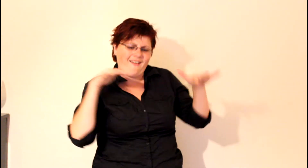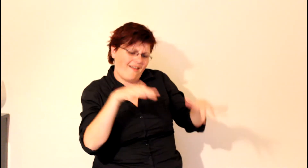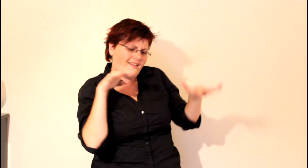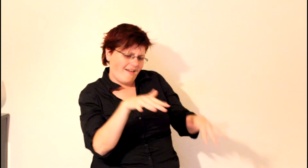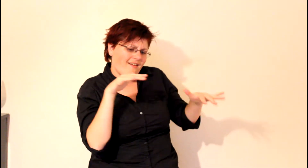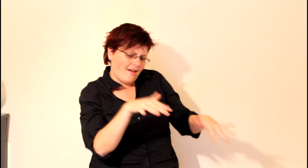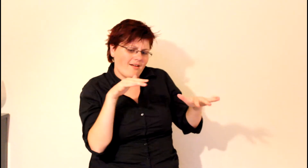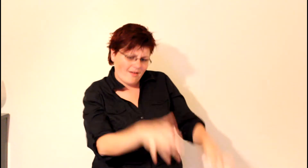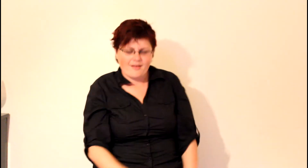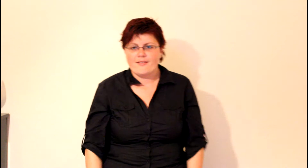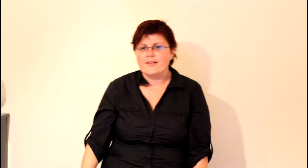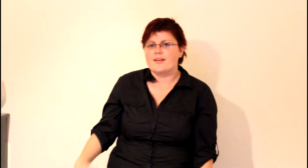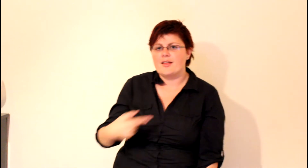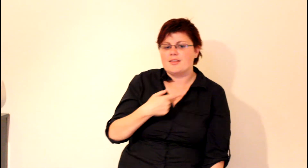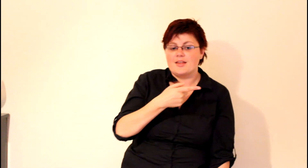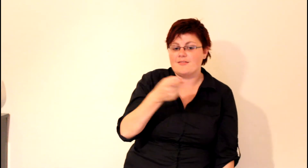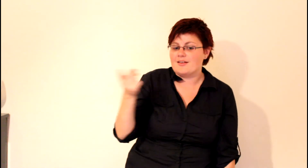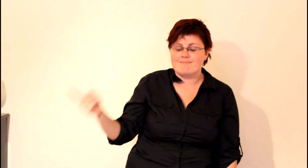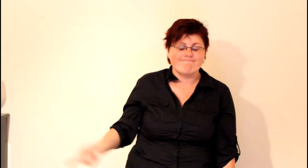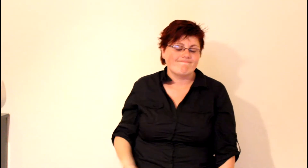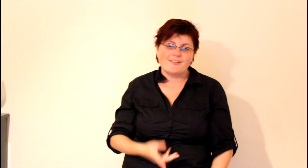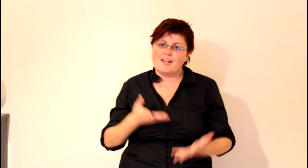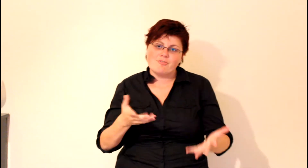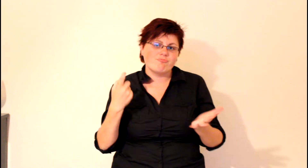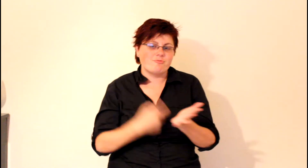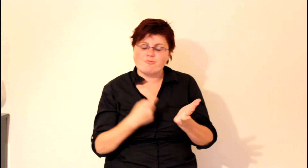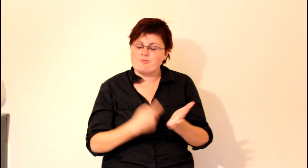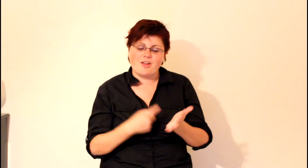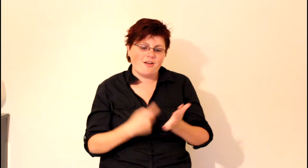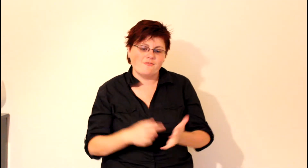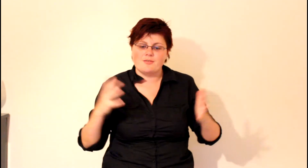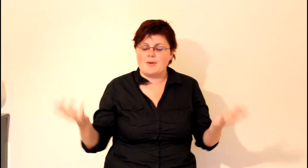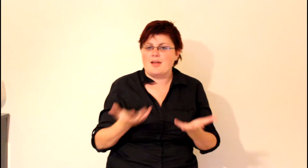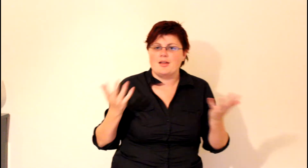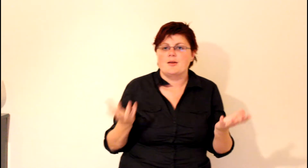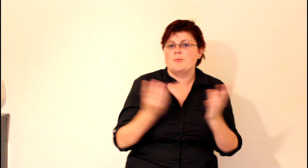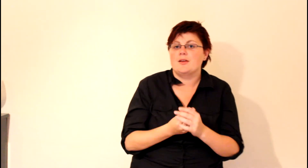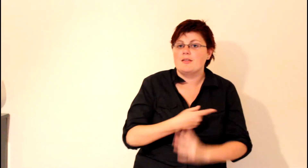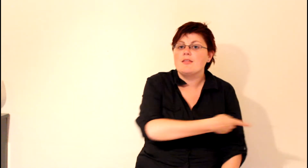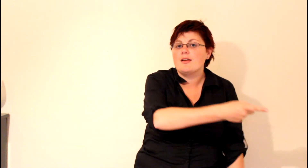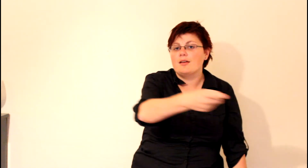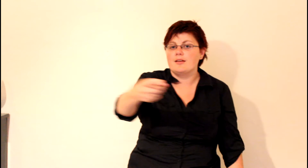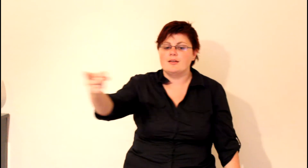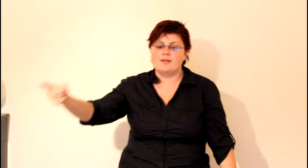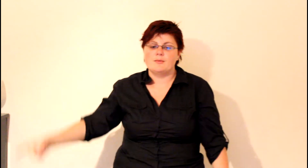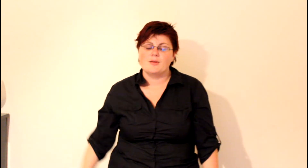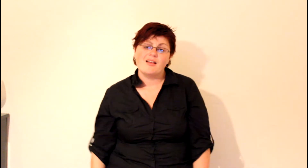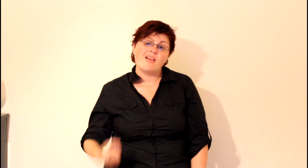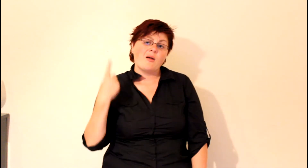him names. They never let poor Rudolph join in any reindeer games. Then